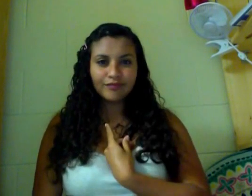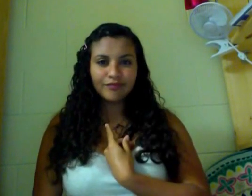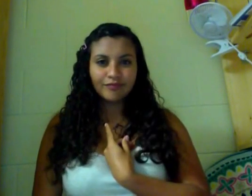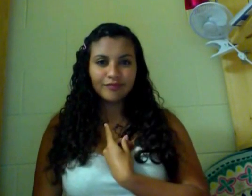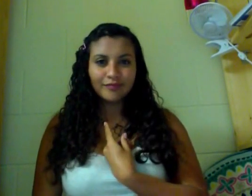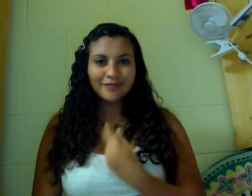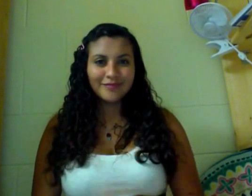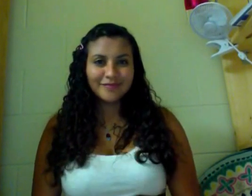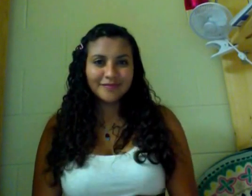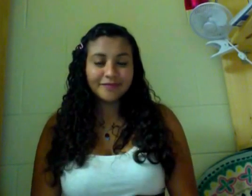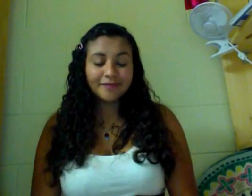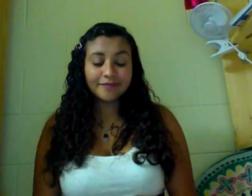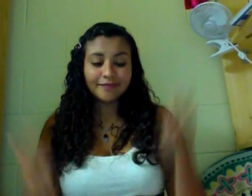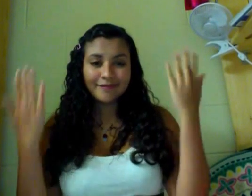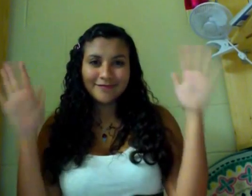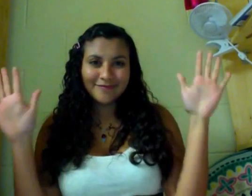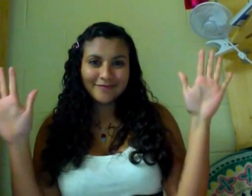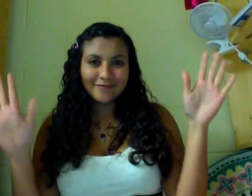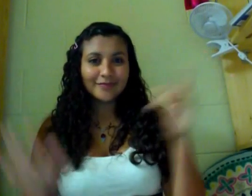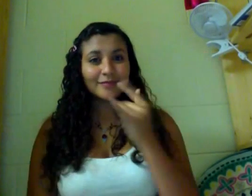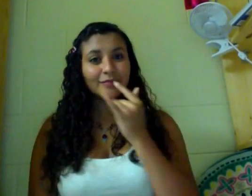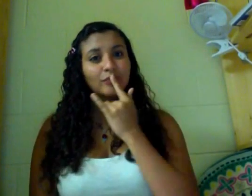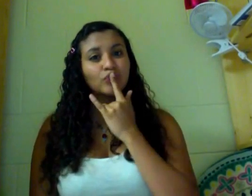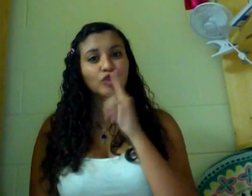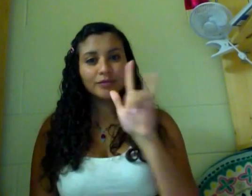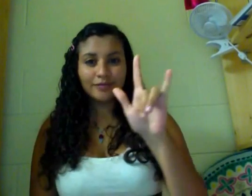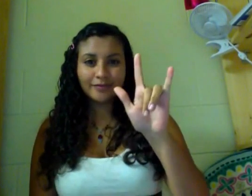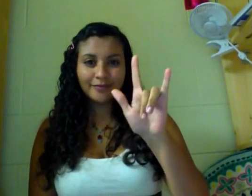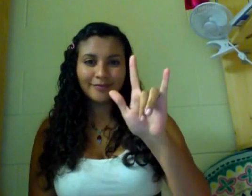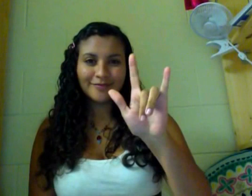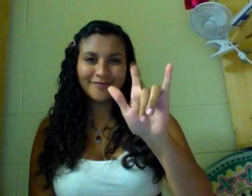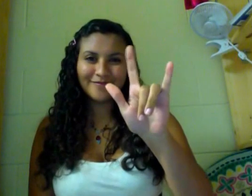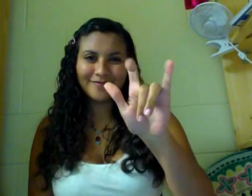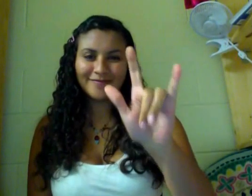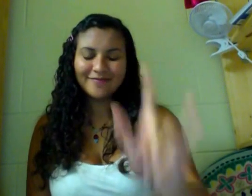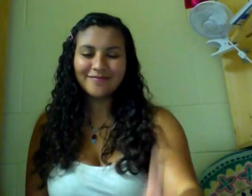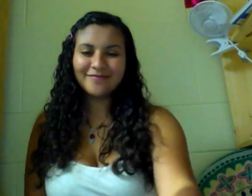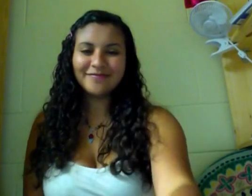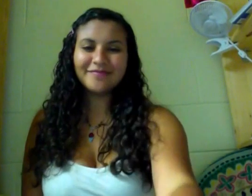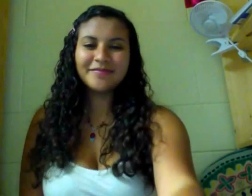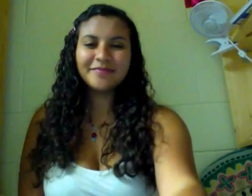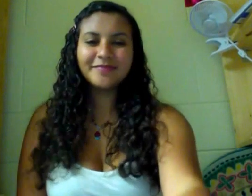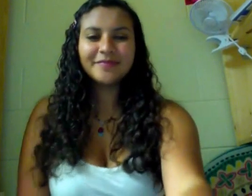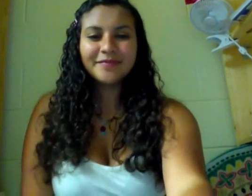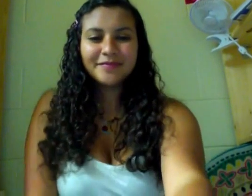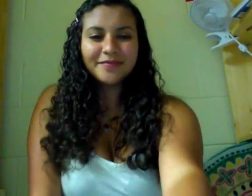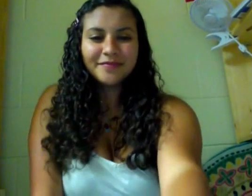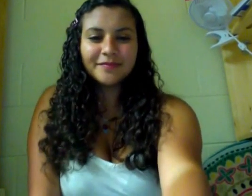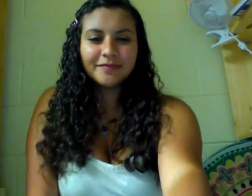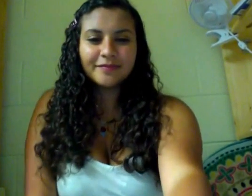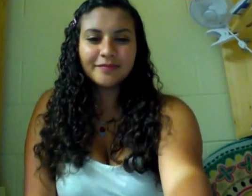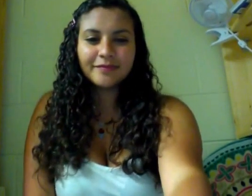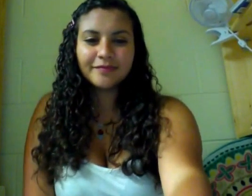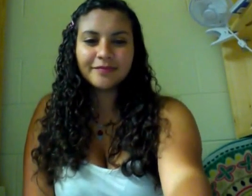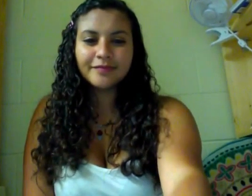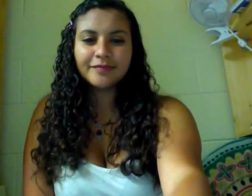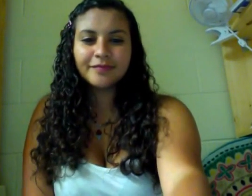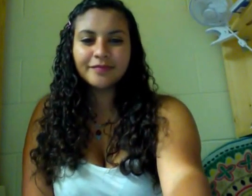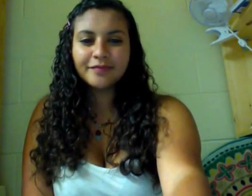I come To be continued Thank